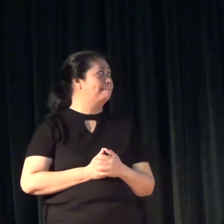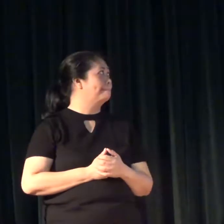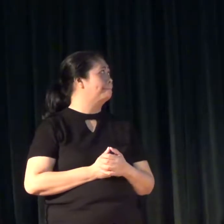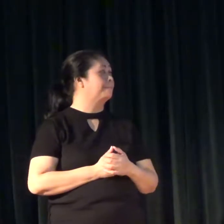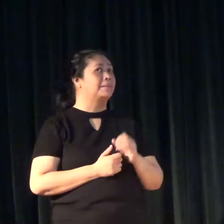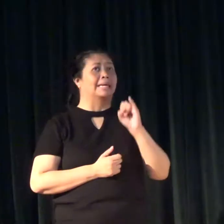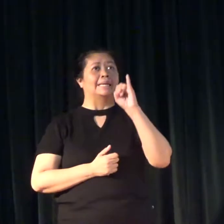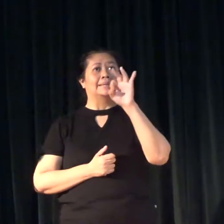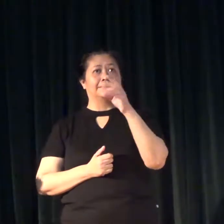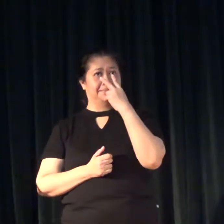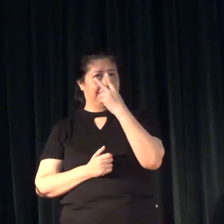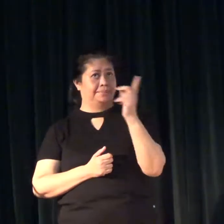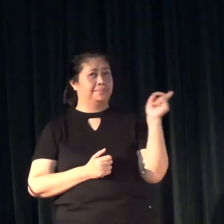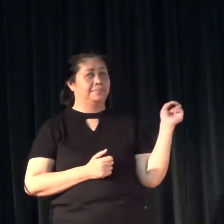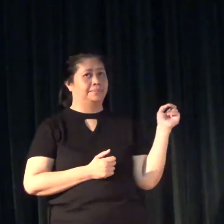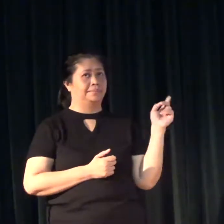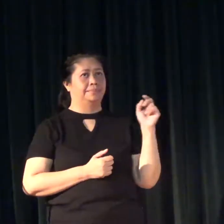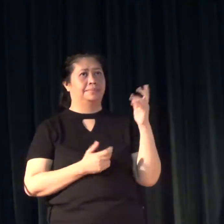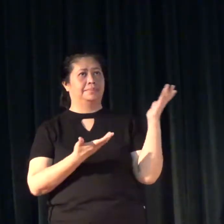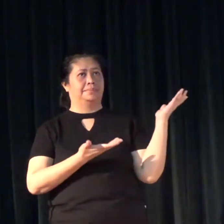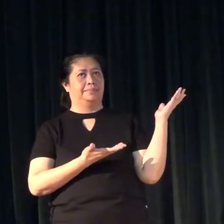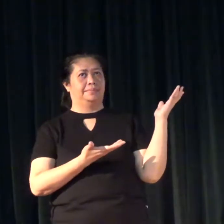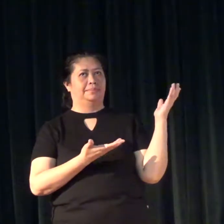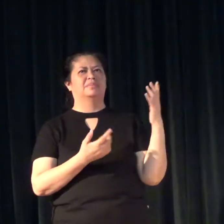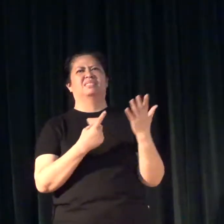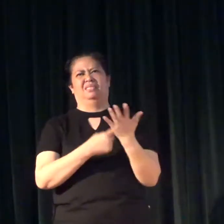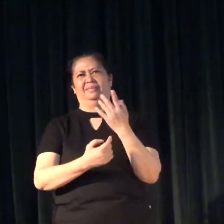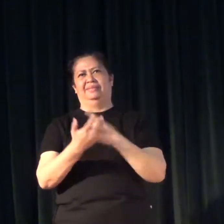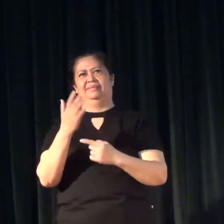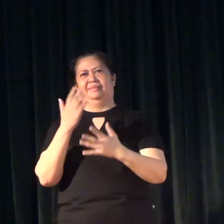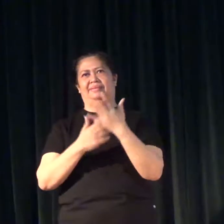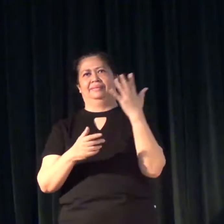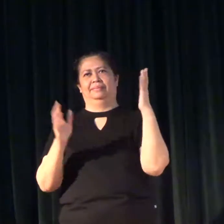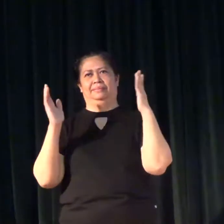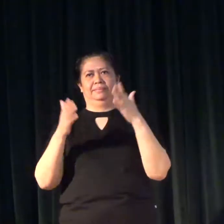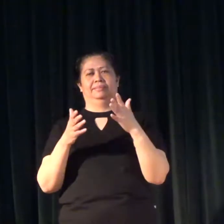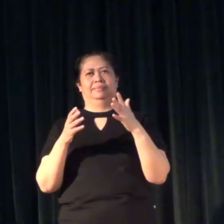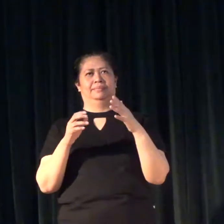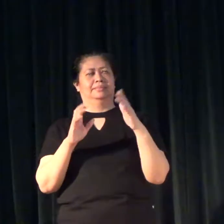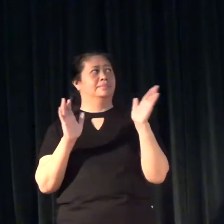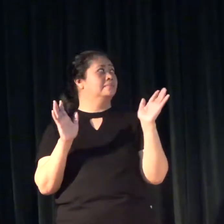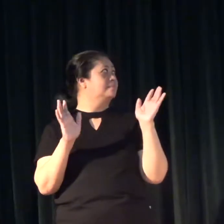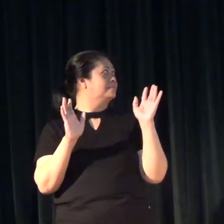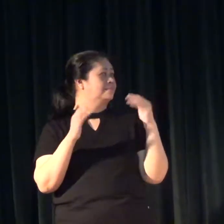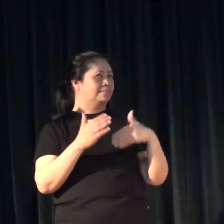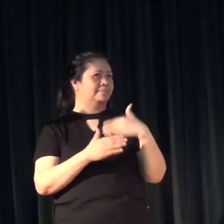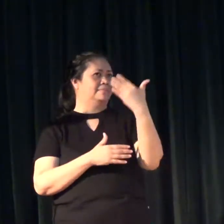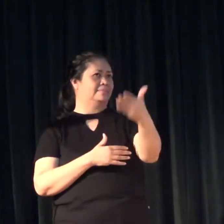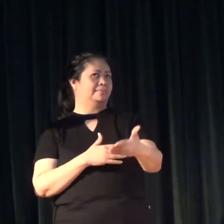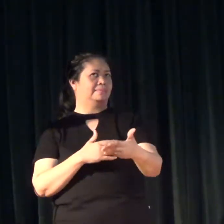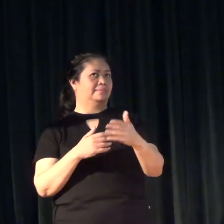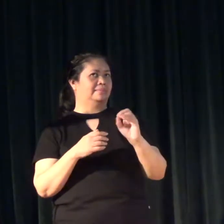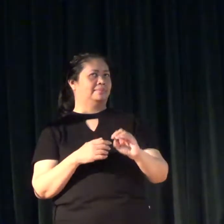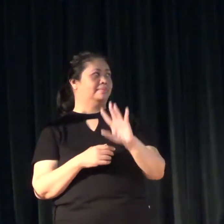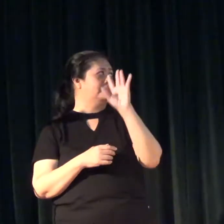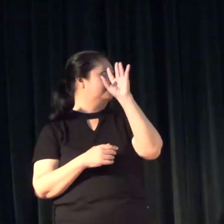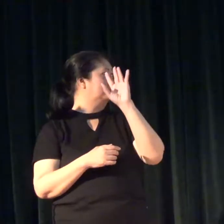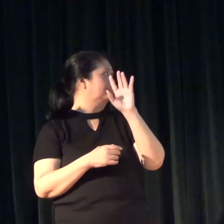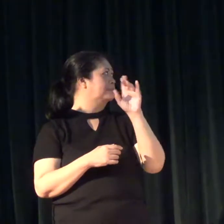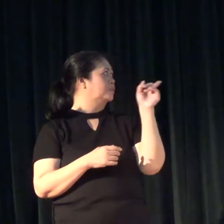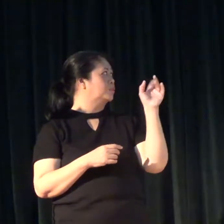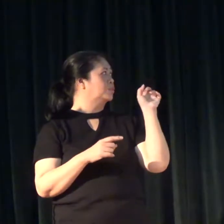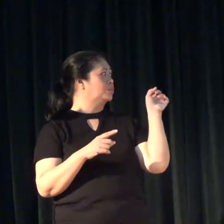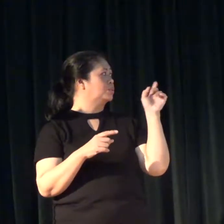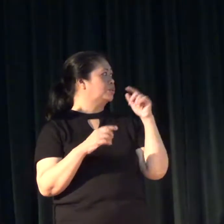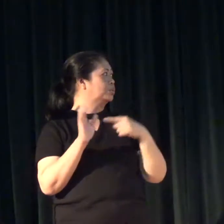If you would know, so this is now where the debate is. So I will move to the next slide just